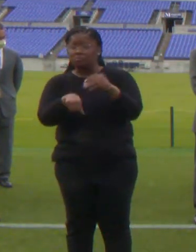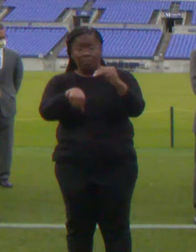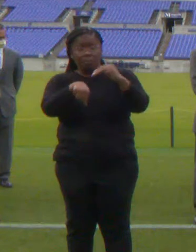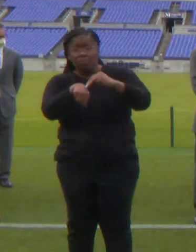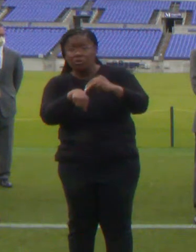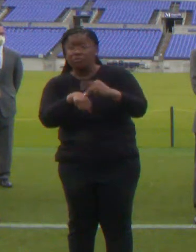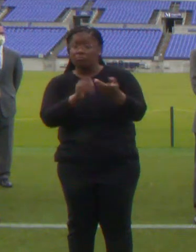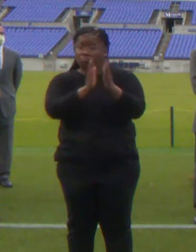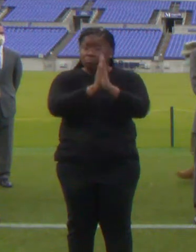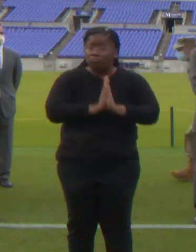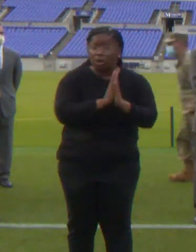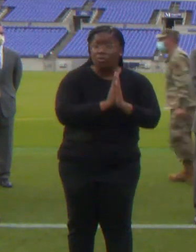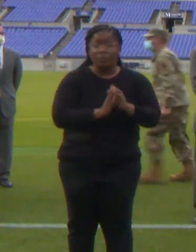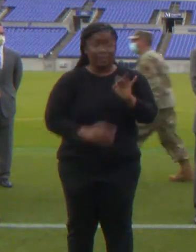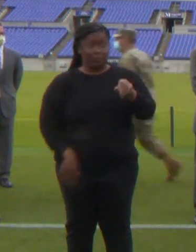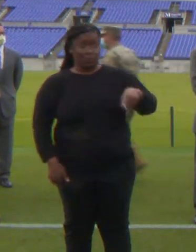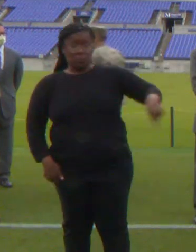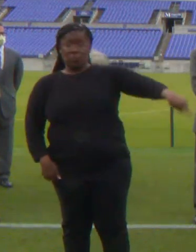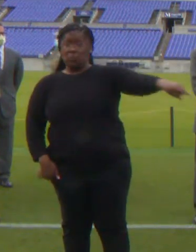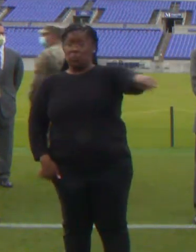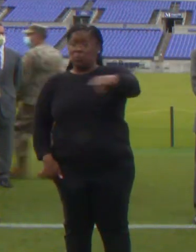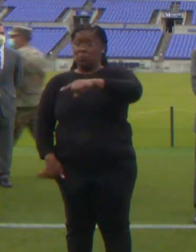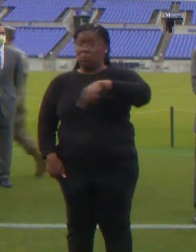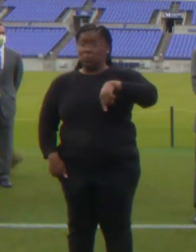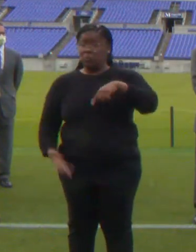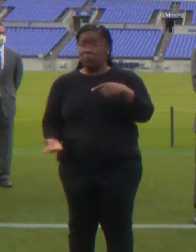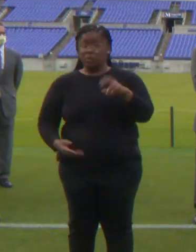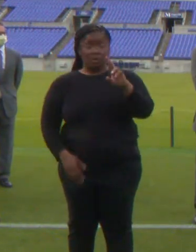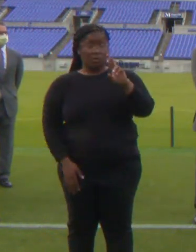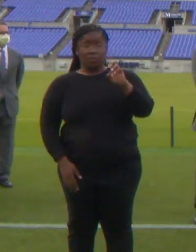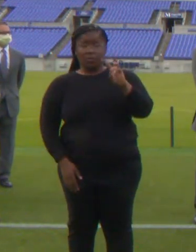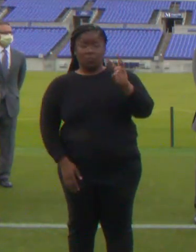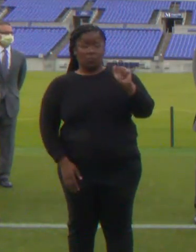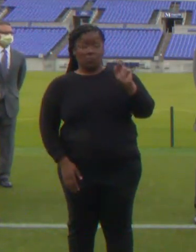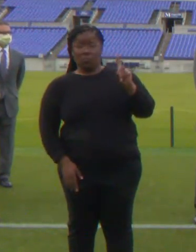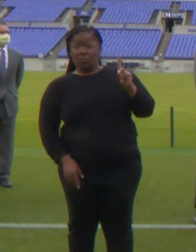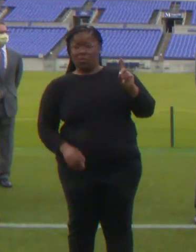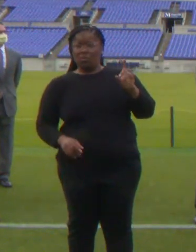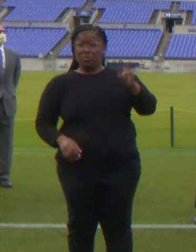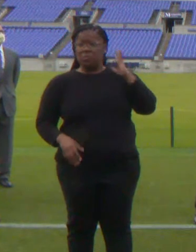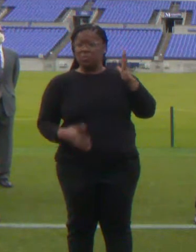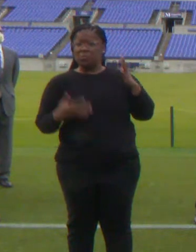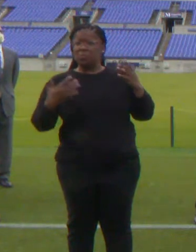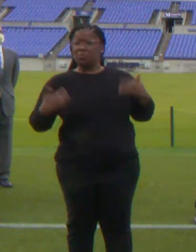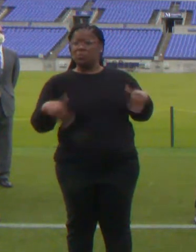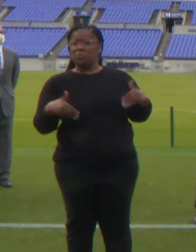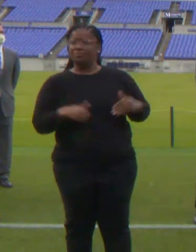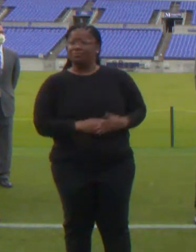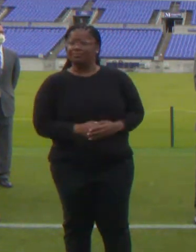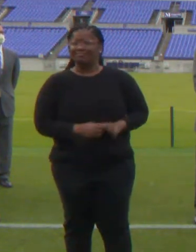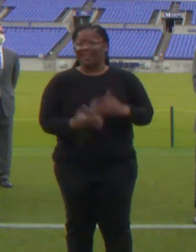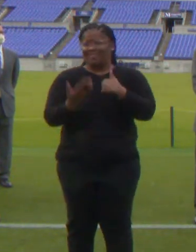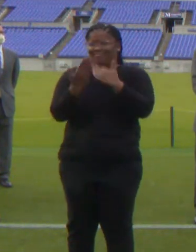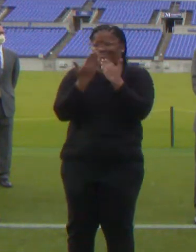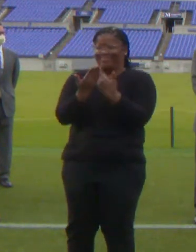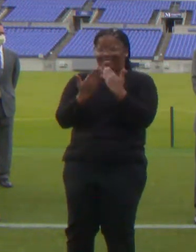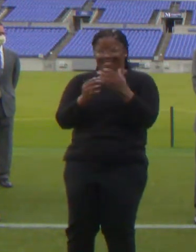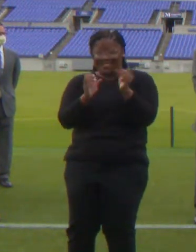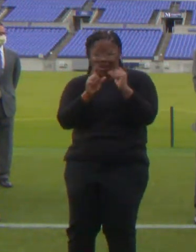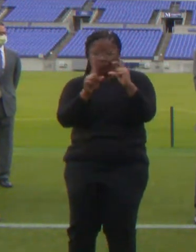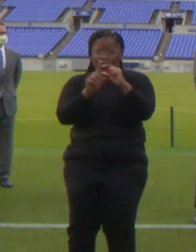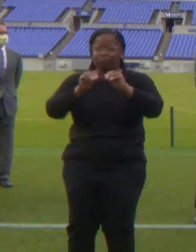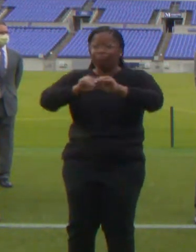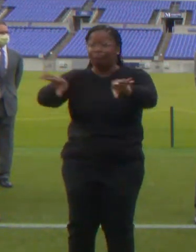reward is immeasurable. Please help us get this message into your communities. Again, vaccinating vulnerable,